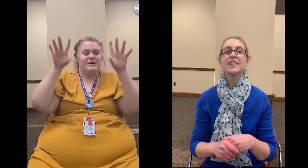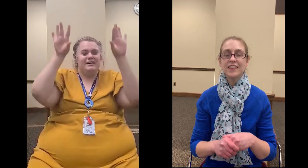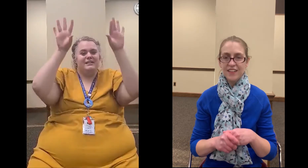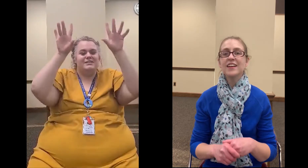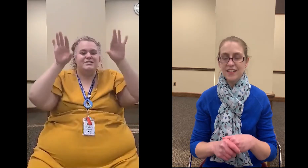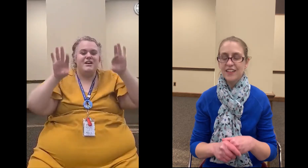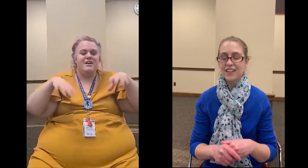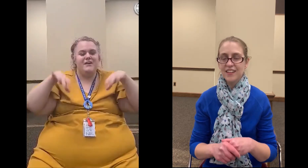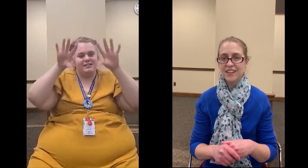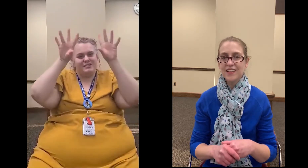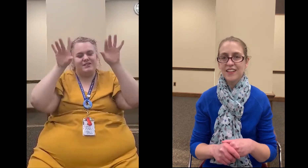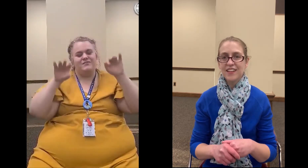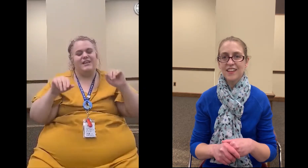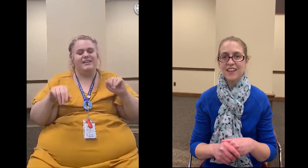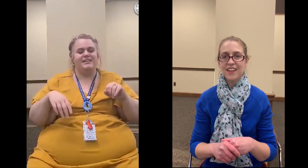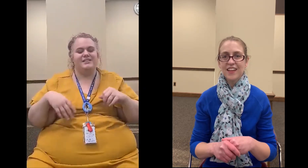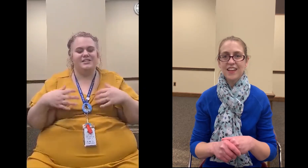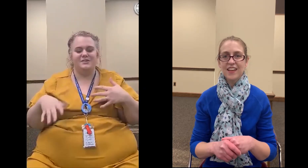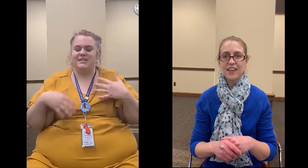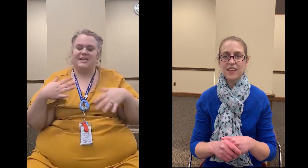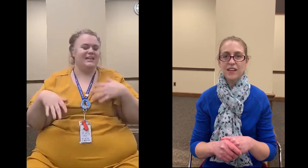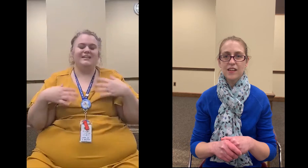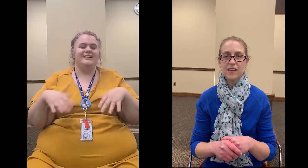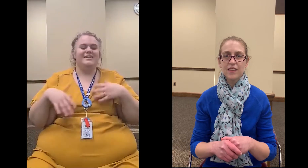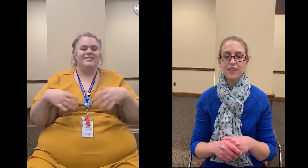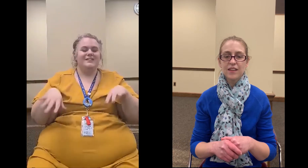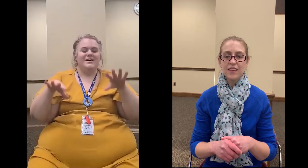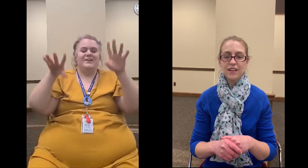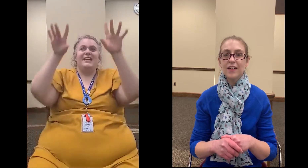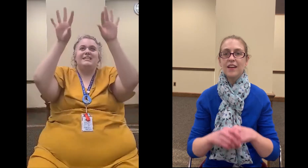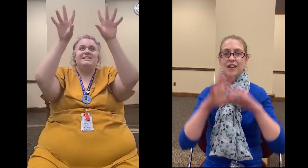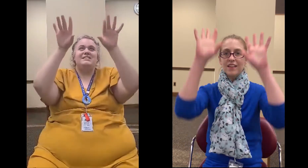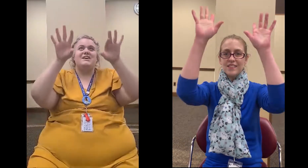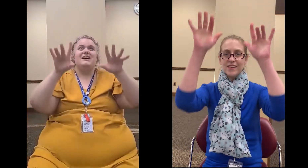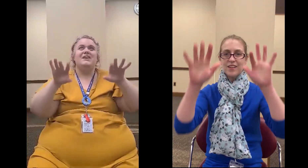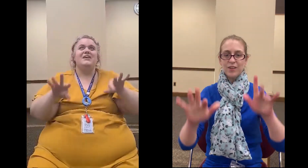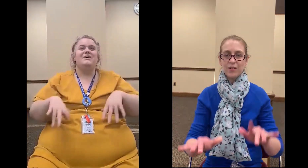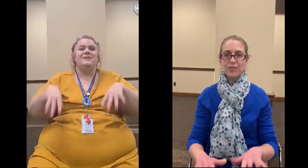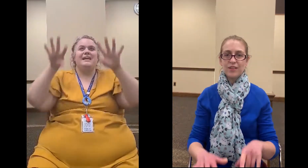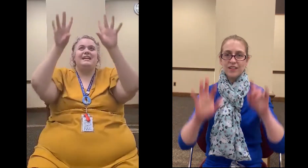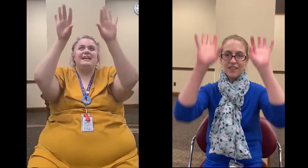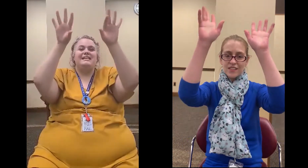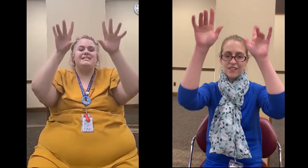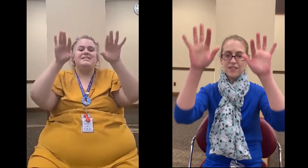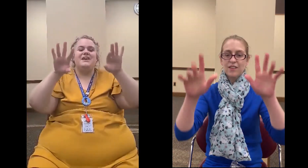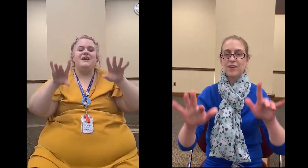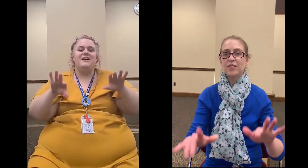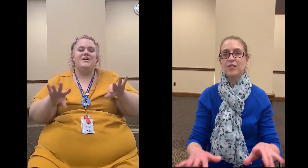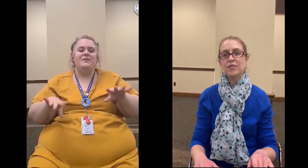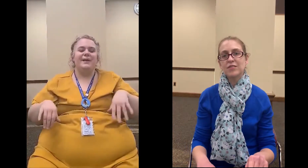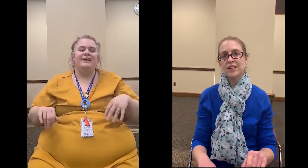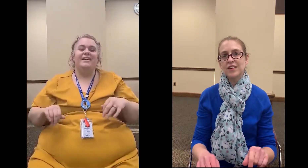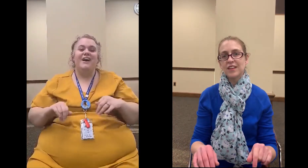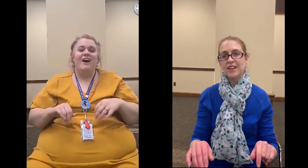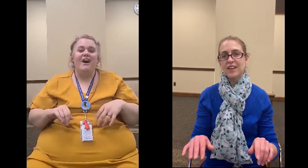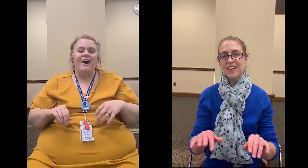snow and snowflake and just using it so it's snowing it's snowing all